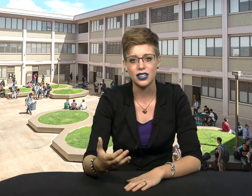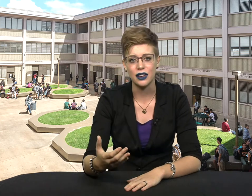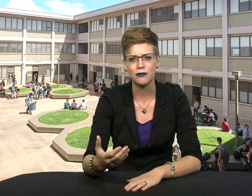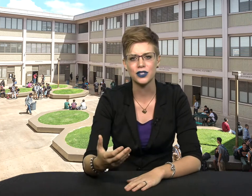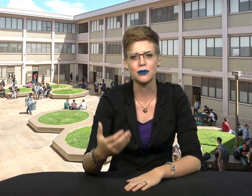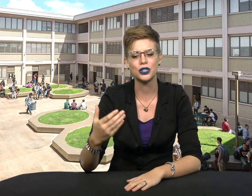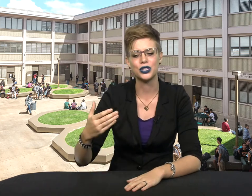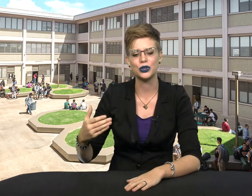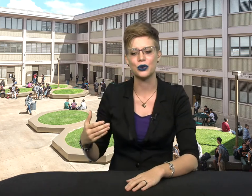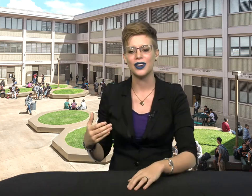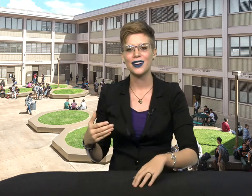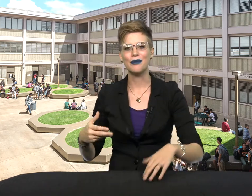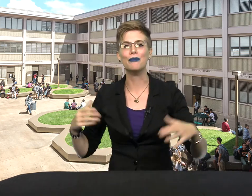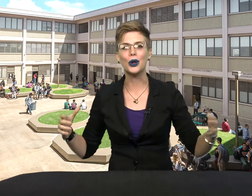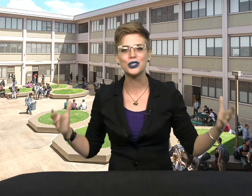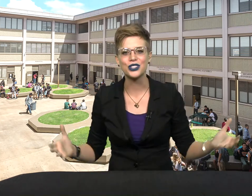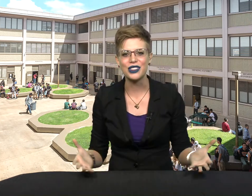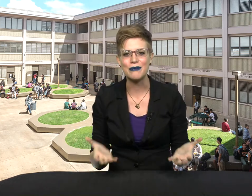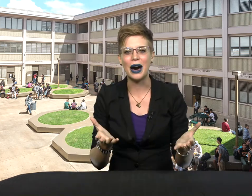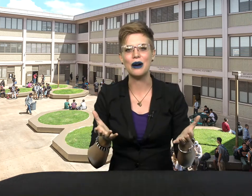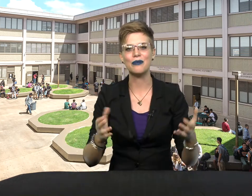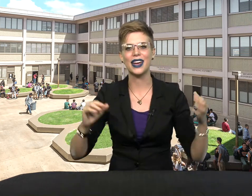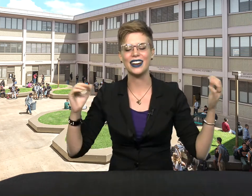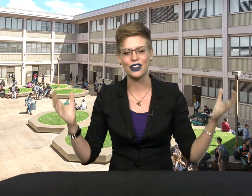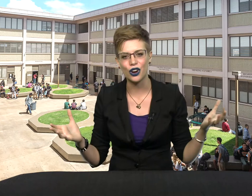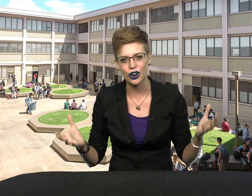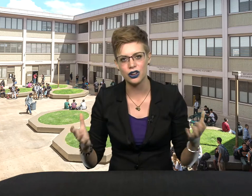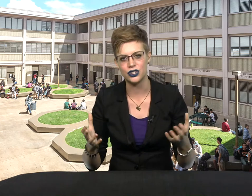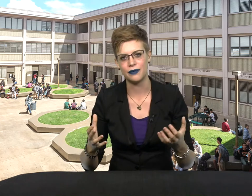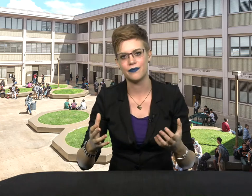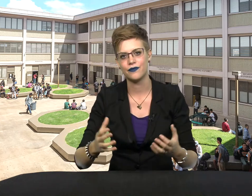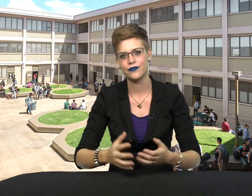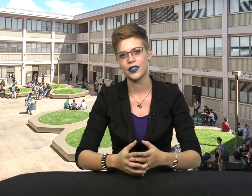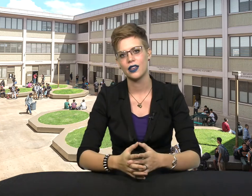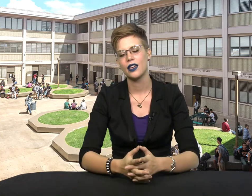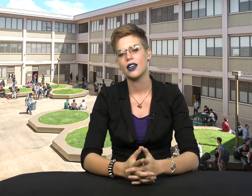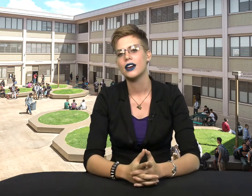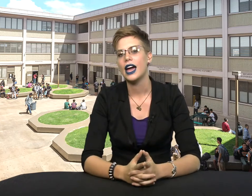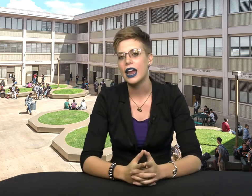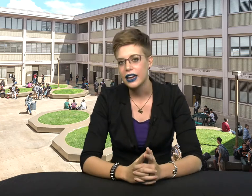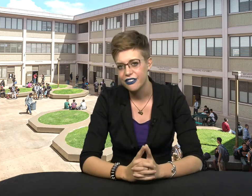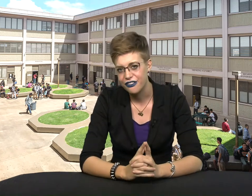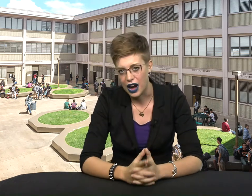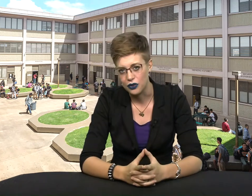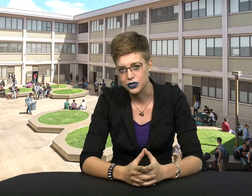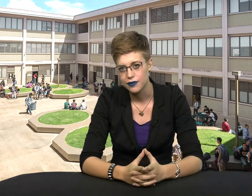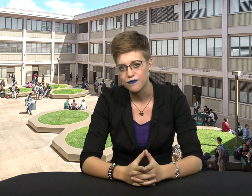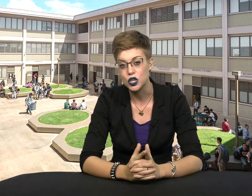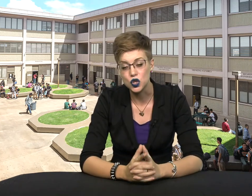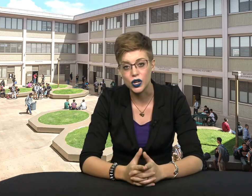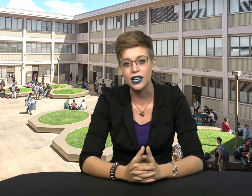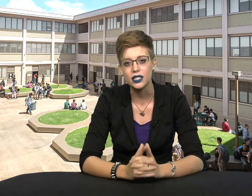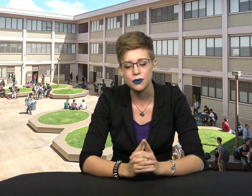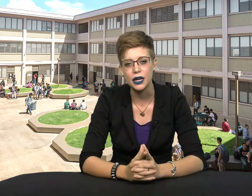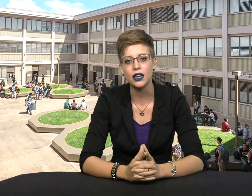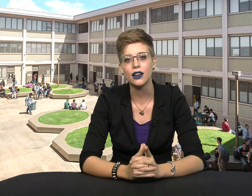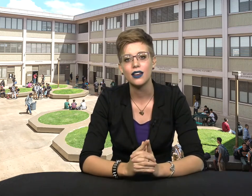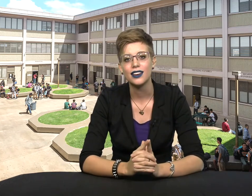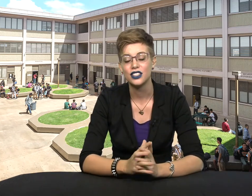them, for someone to bolster them up and encourage them. And I have found the trick to being, the